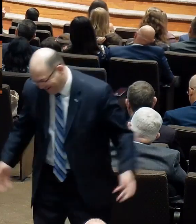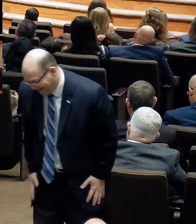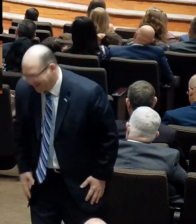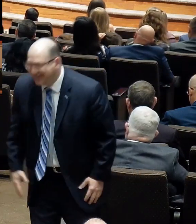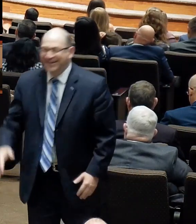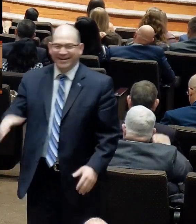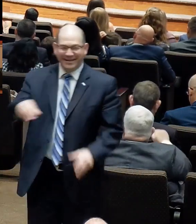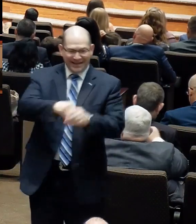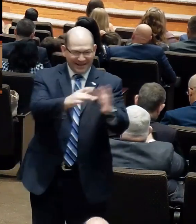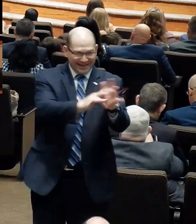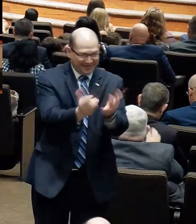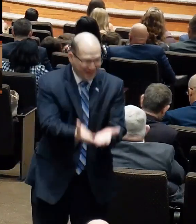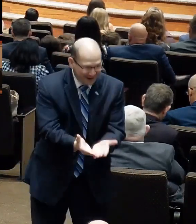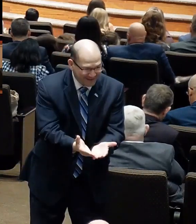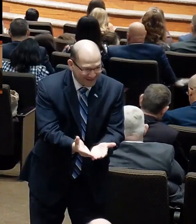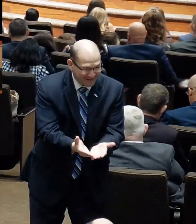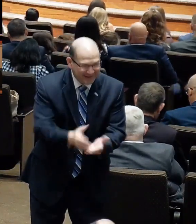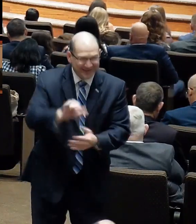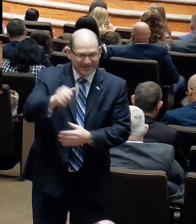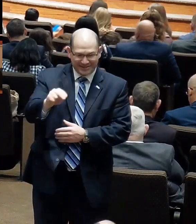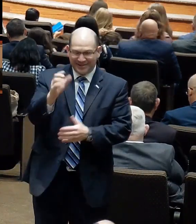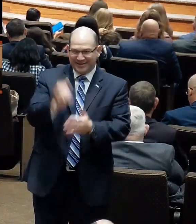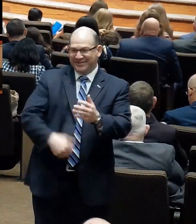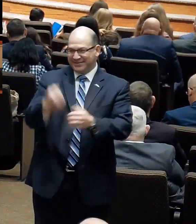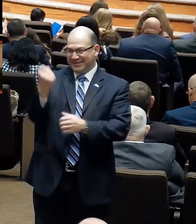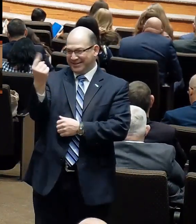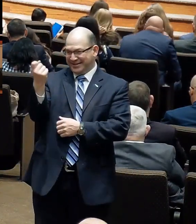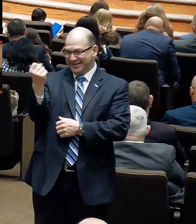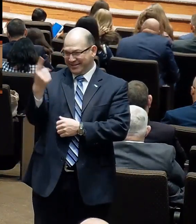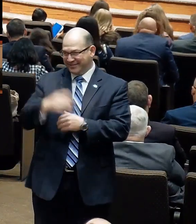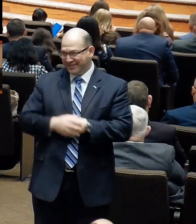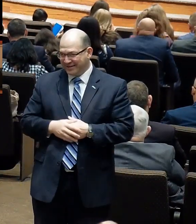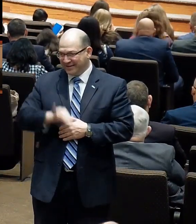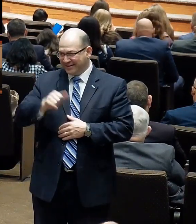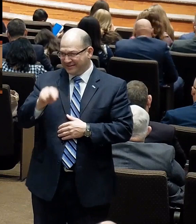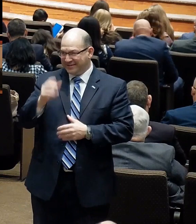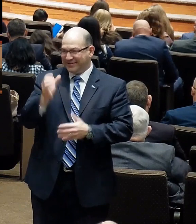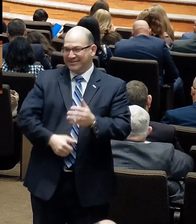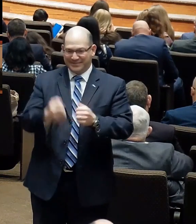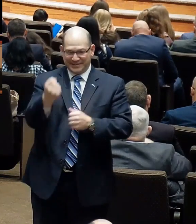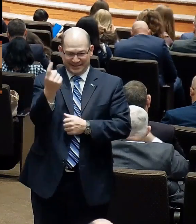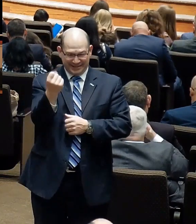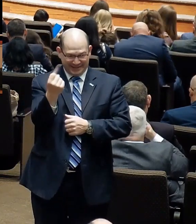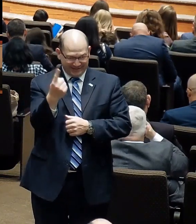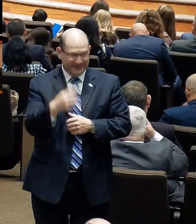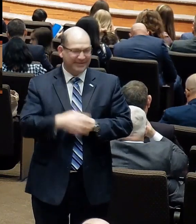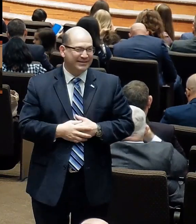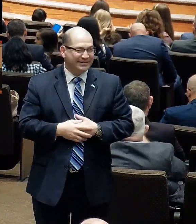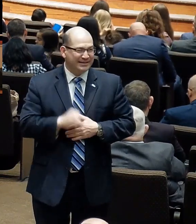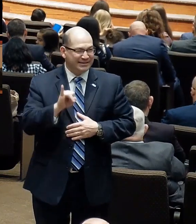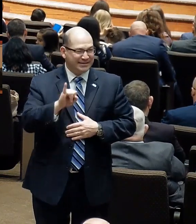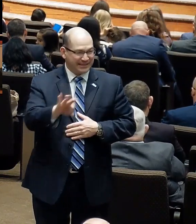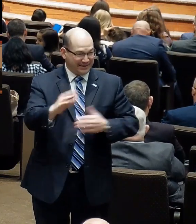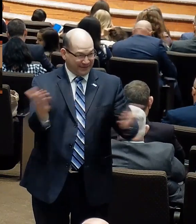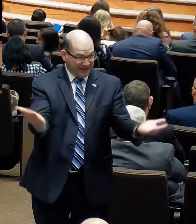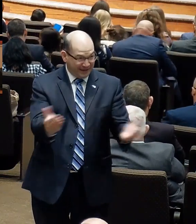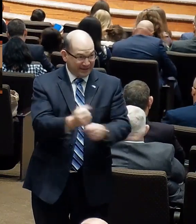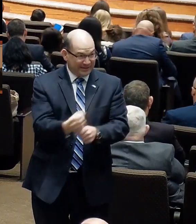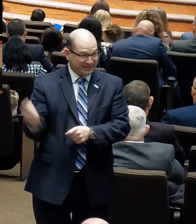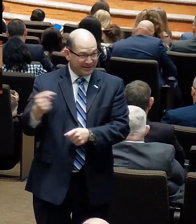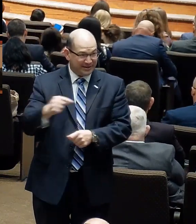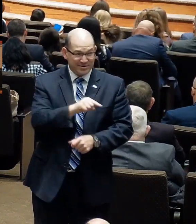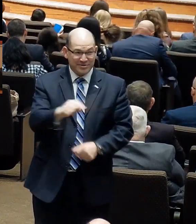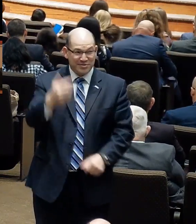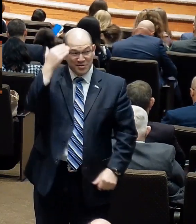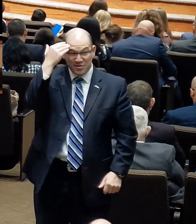let's turn to John in chapter number 11. John chapter number 11. If you were here last year and heard me preach, you have no idea what I preached